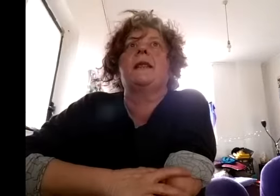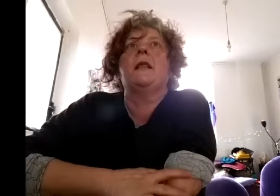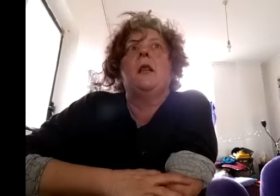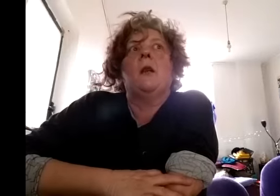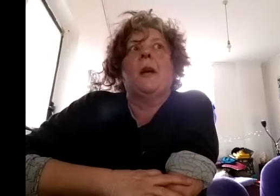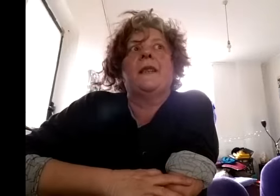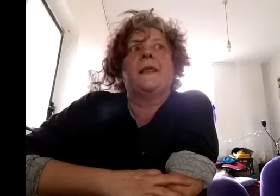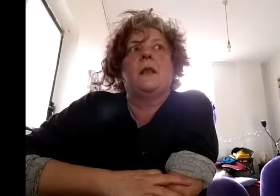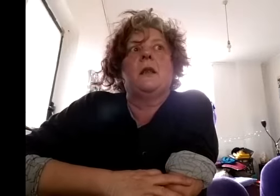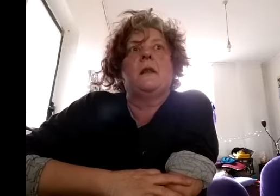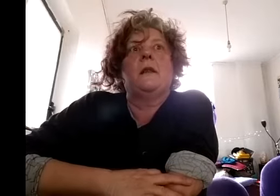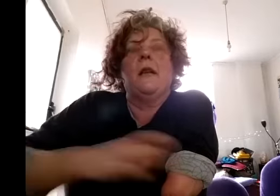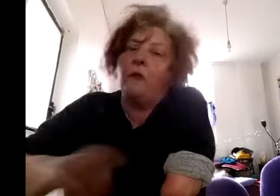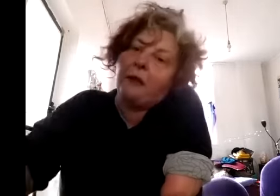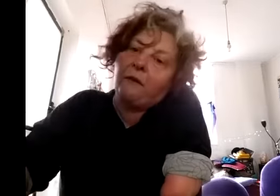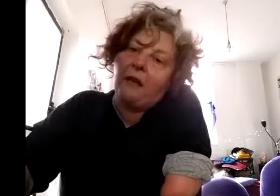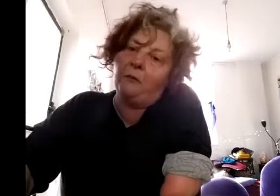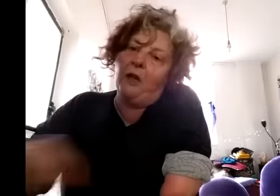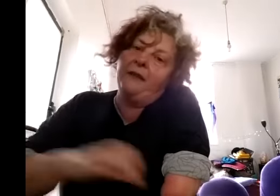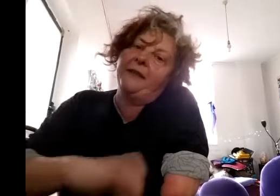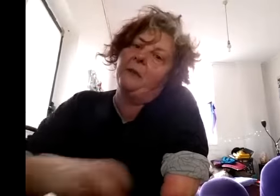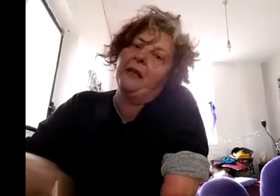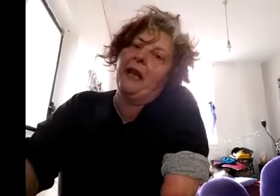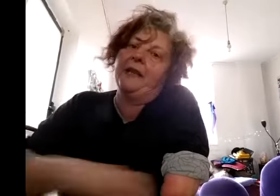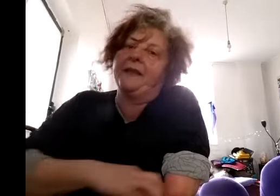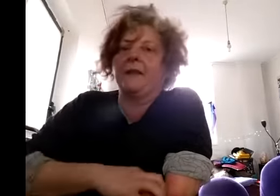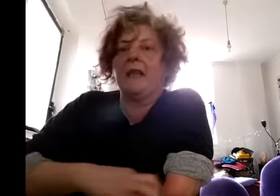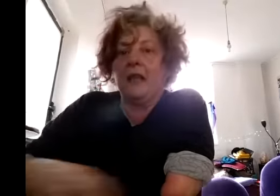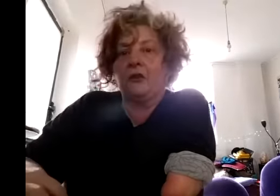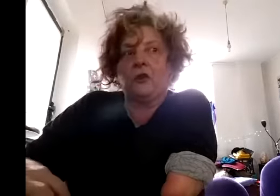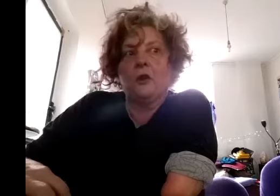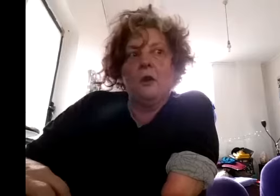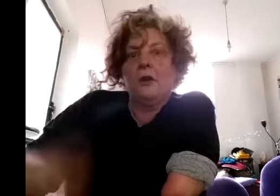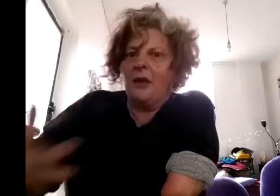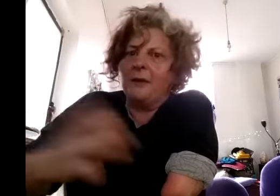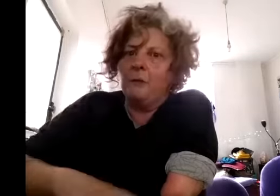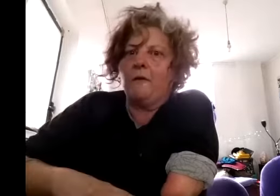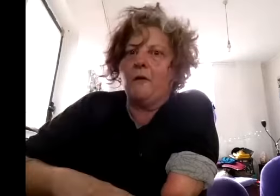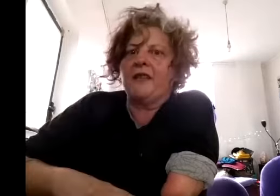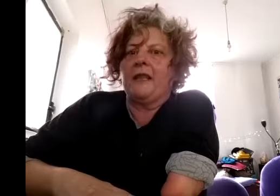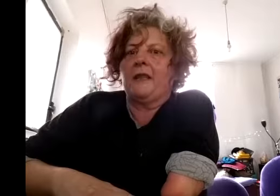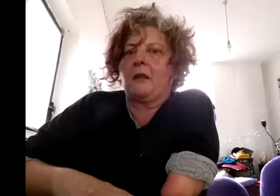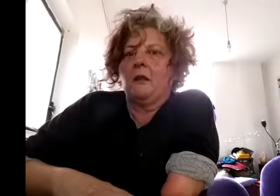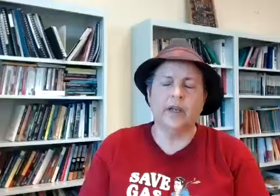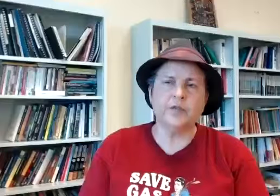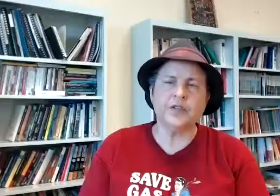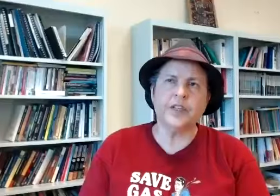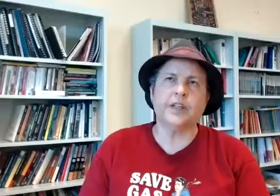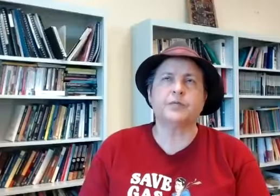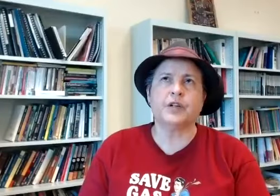but never really found my disability arts niche until I was in my 40s yeah and I'm just thinking as we're